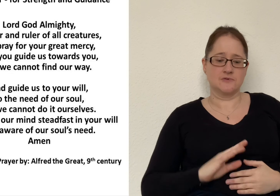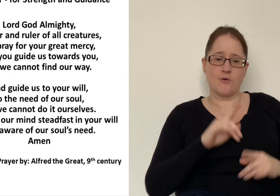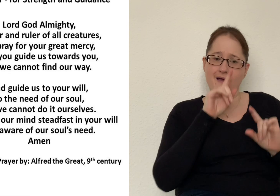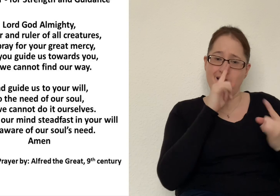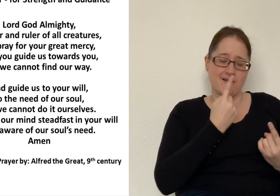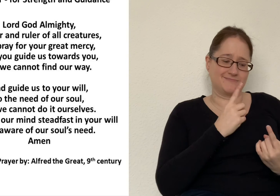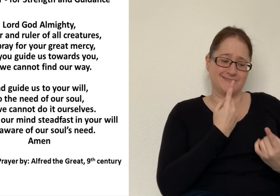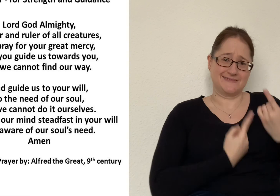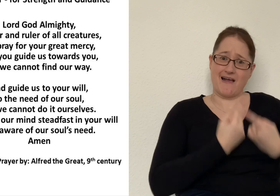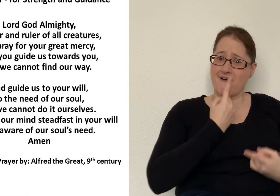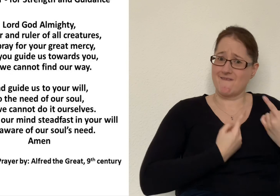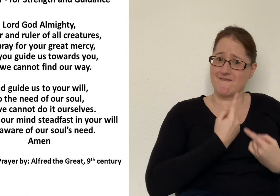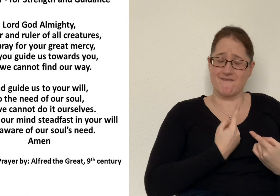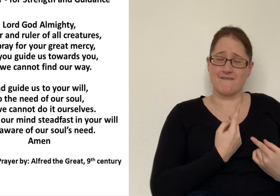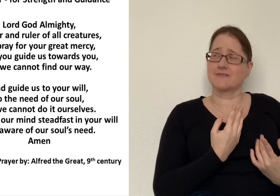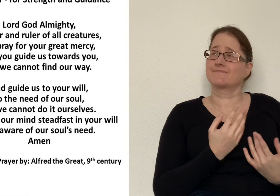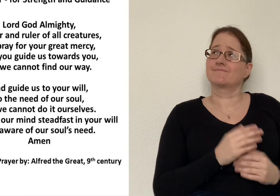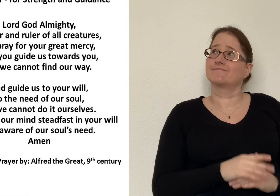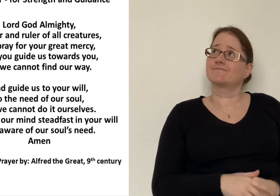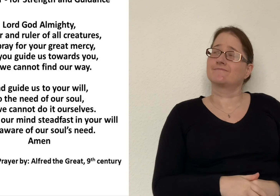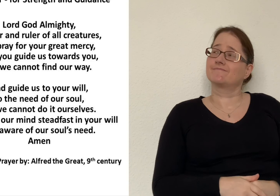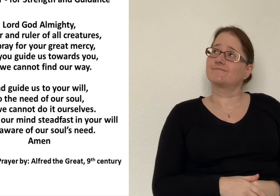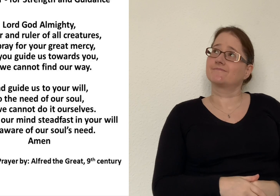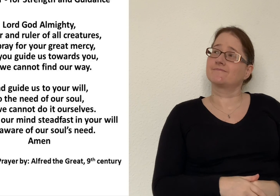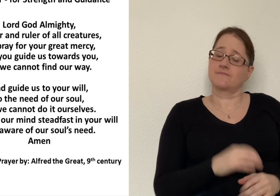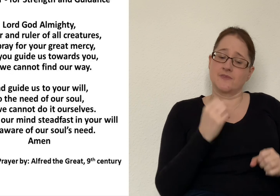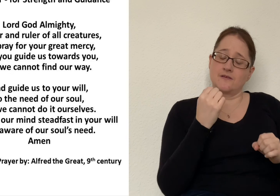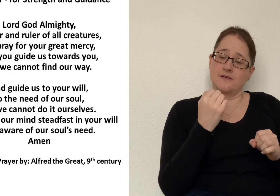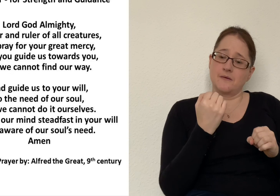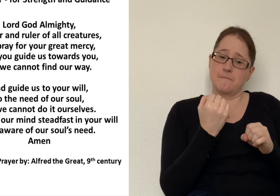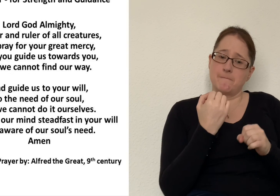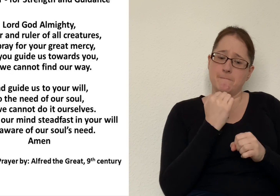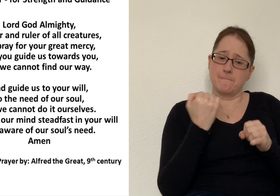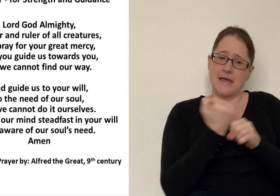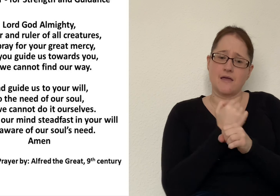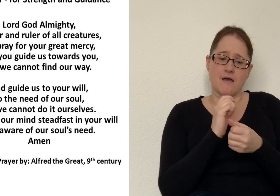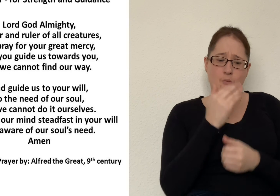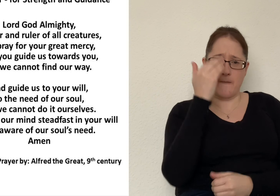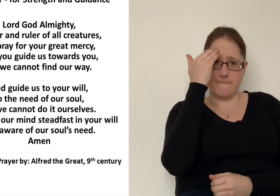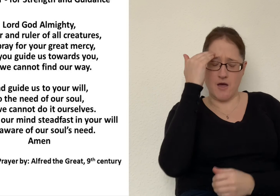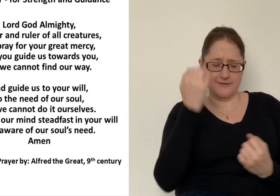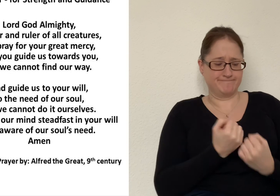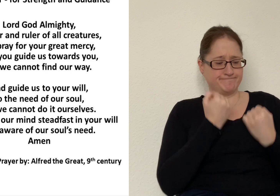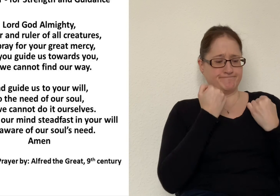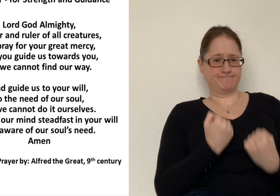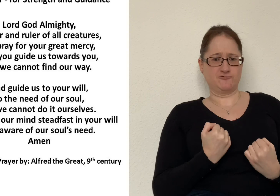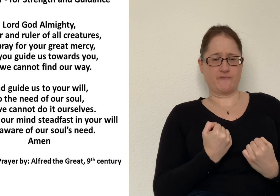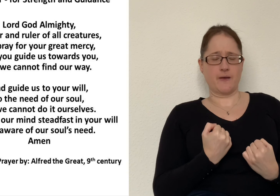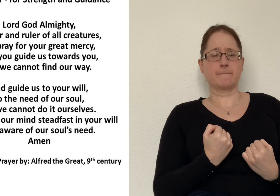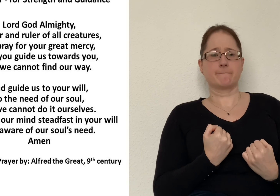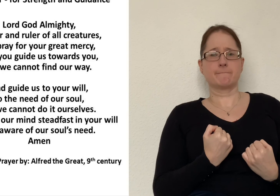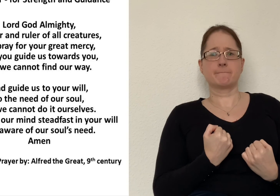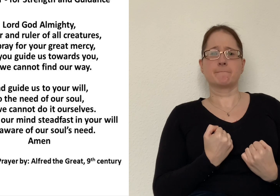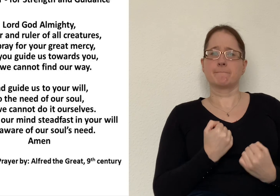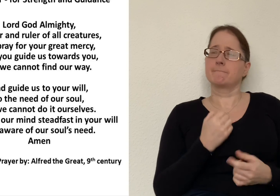ourselves and make of our mind steadfast and firm in your will